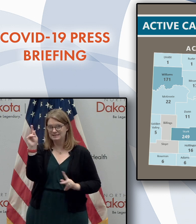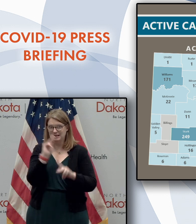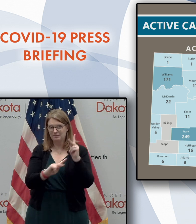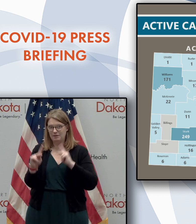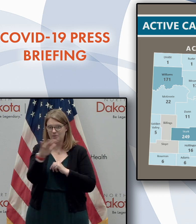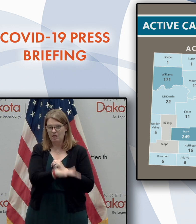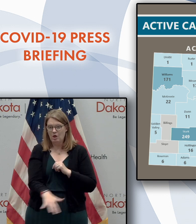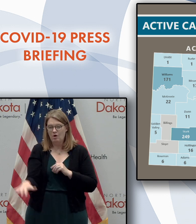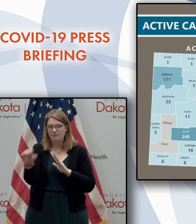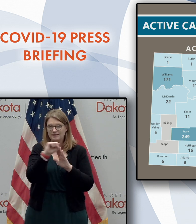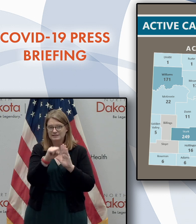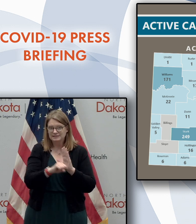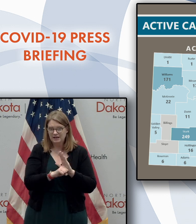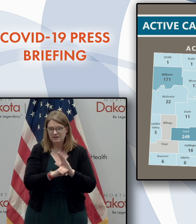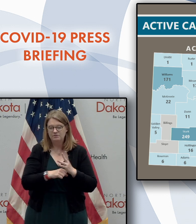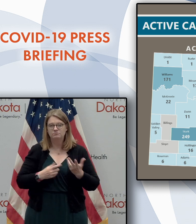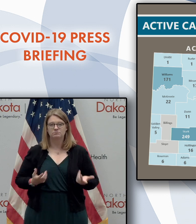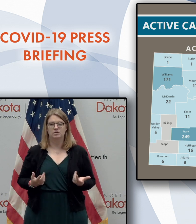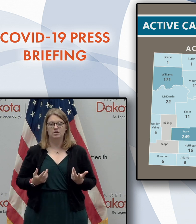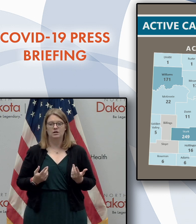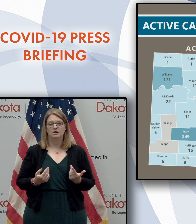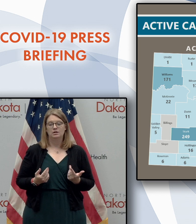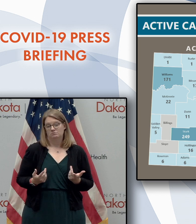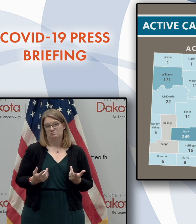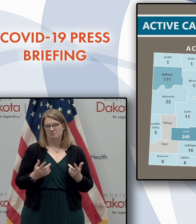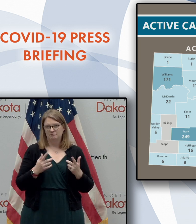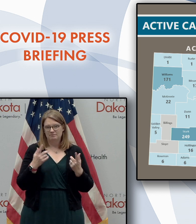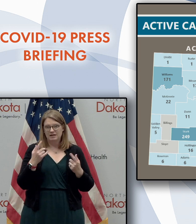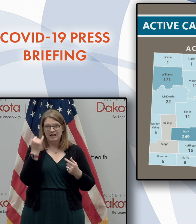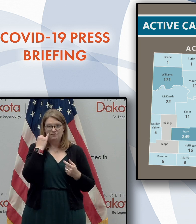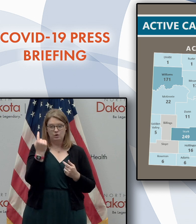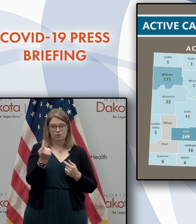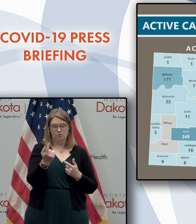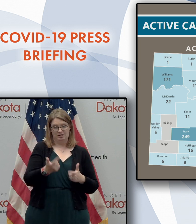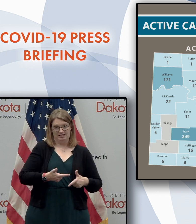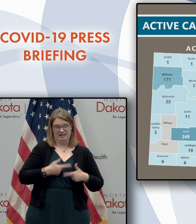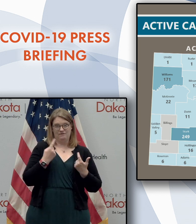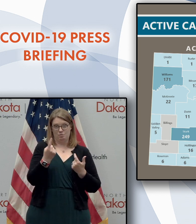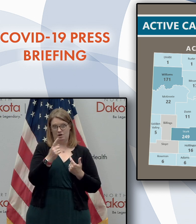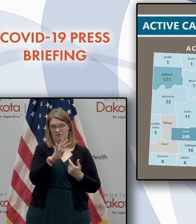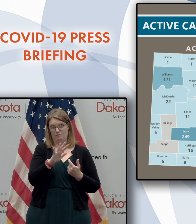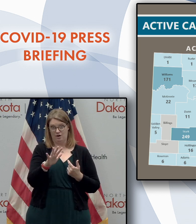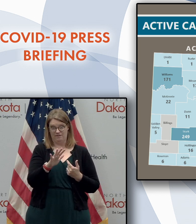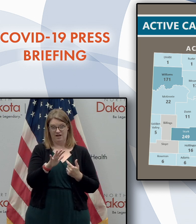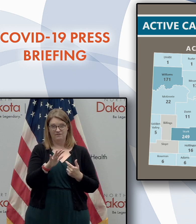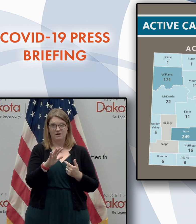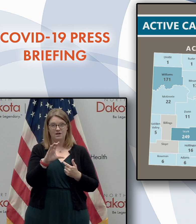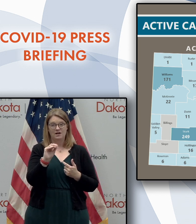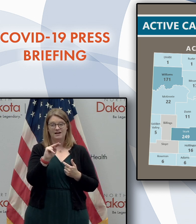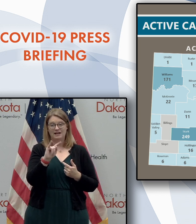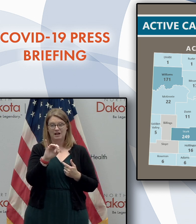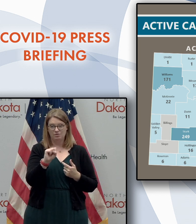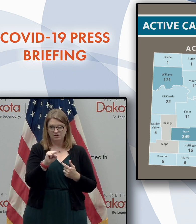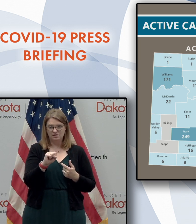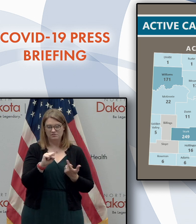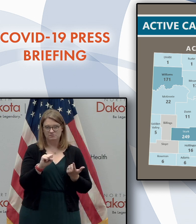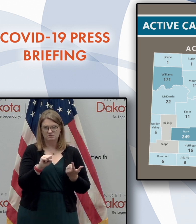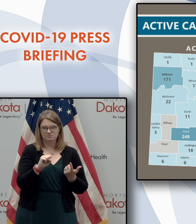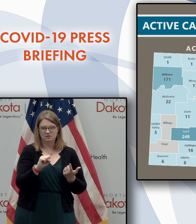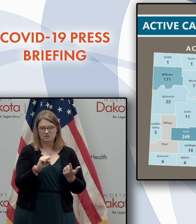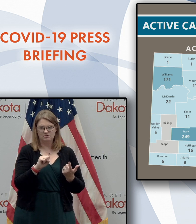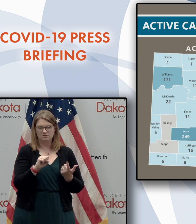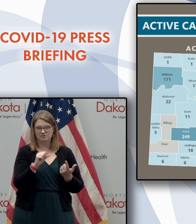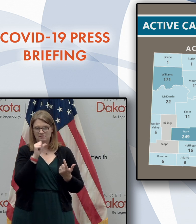how do you make that actionable? Well if you live in one of the 45 counties that's not one of the ones eight that has the 82